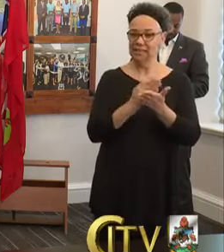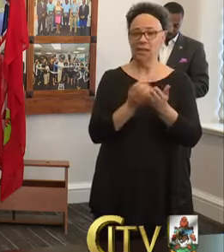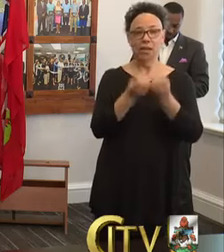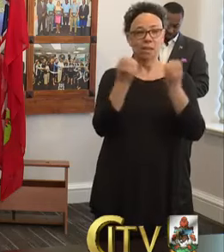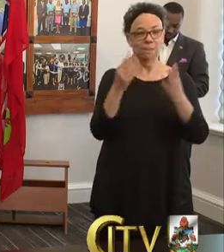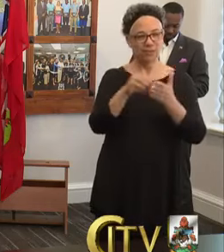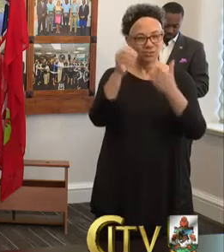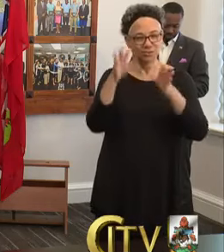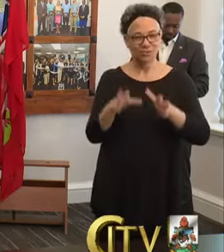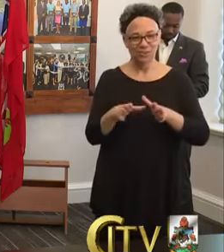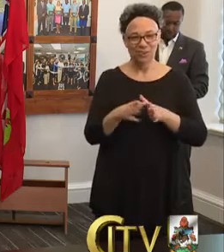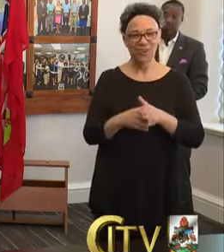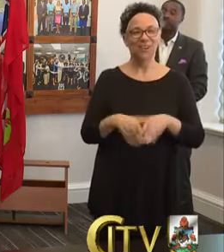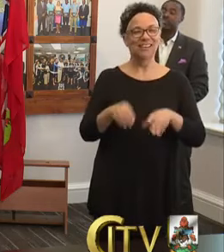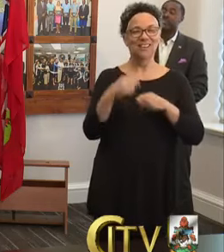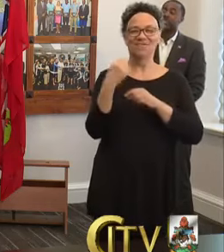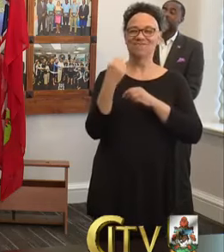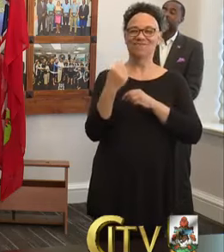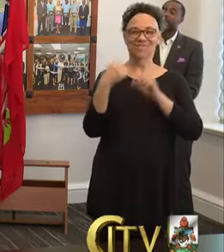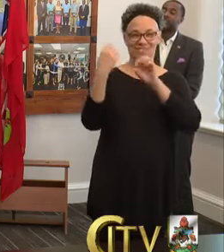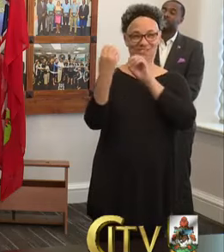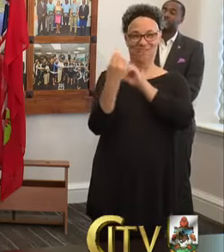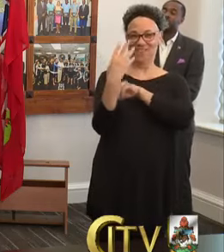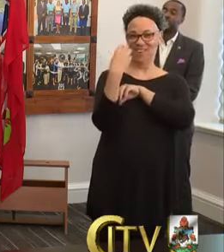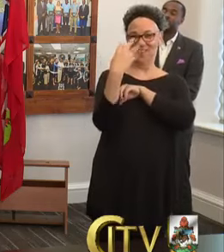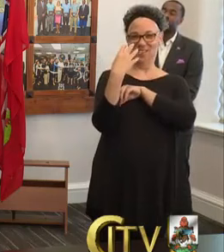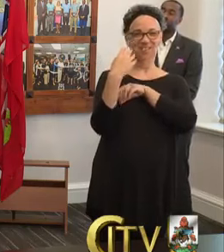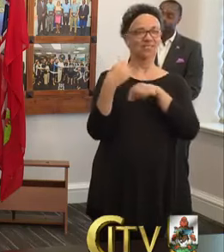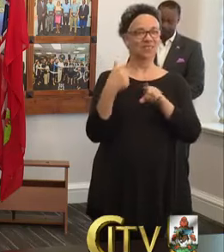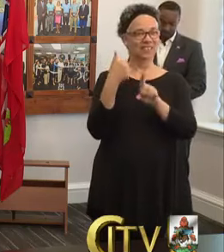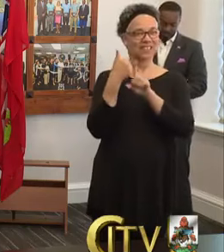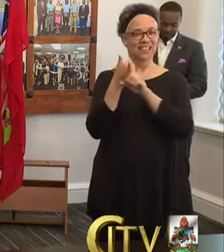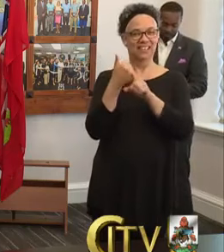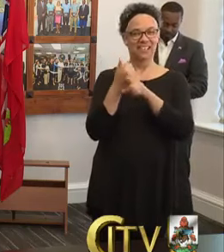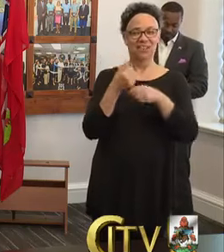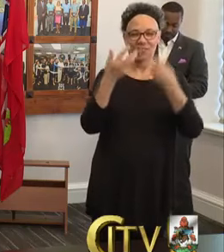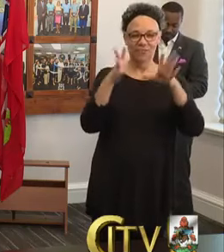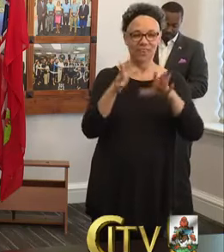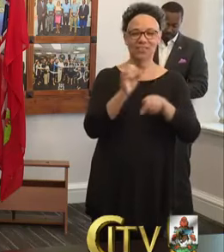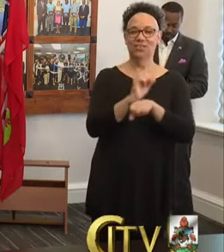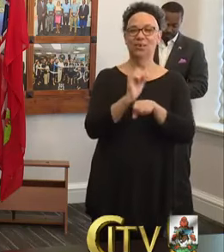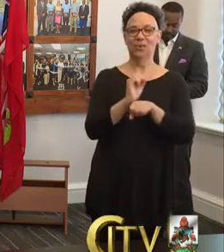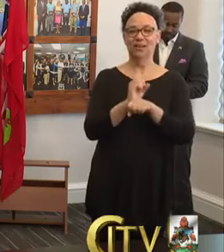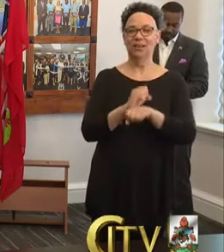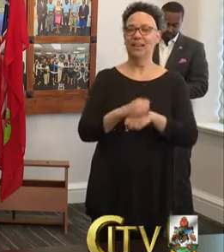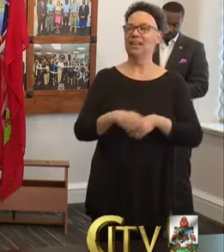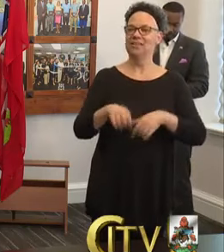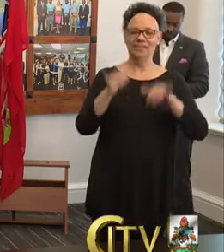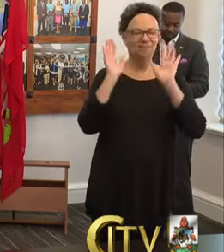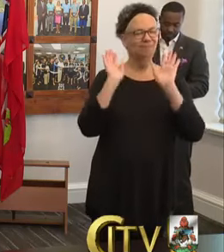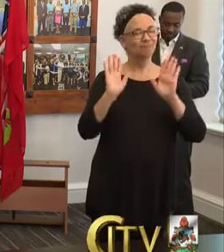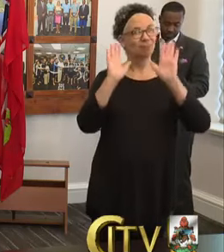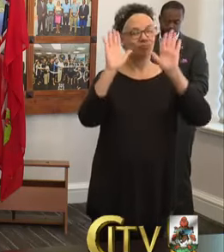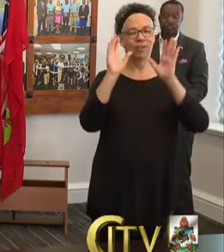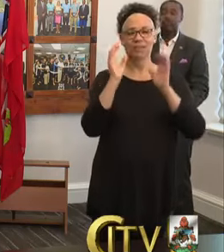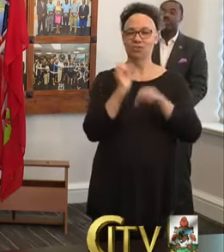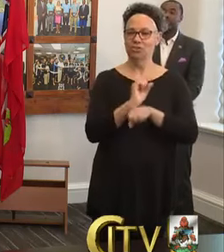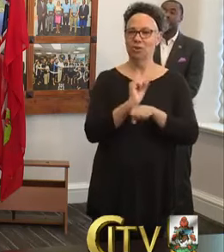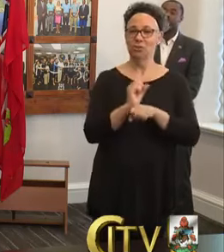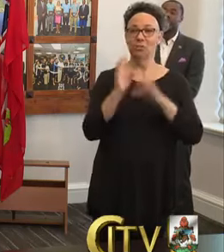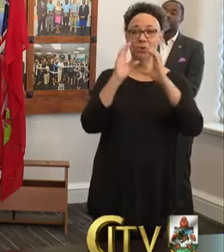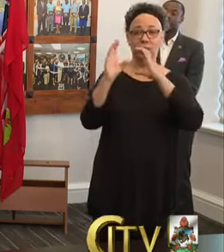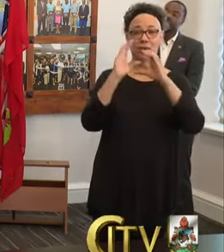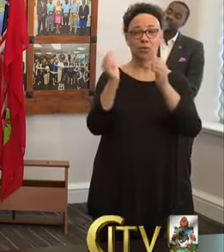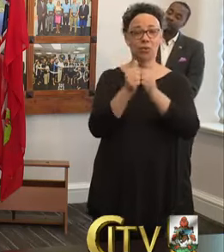uploaded videos of themselves completing their tasks and our school staff has done an outstanding job communicating with parents via email, phone calls, and